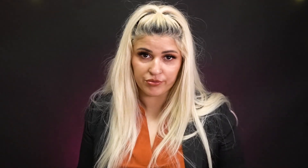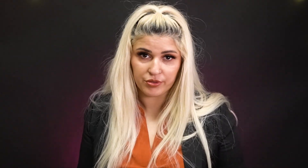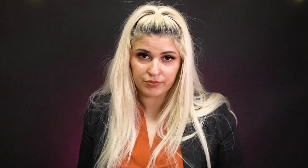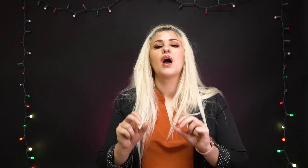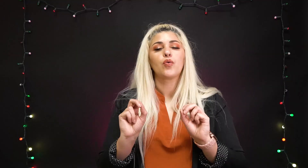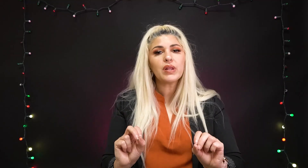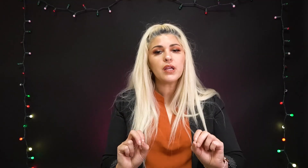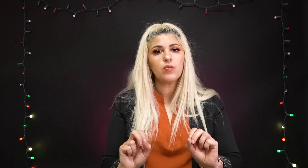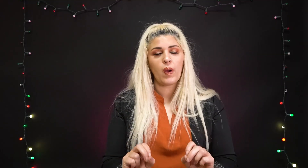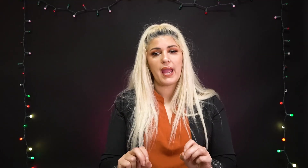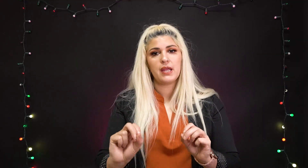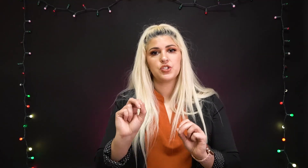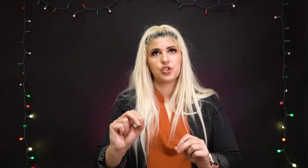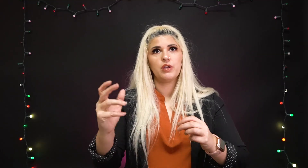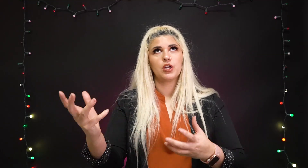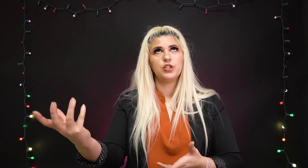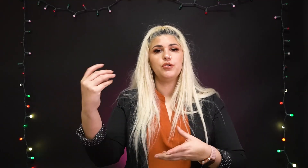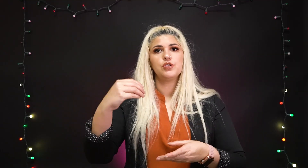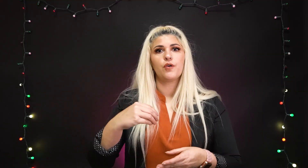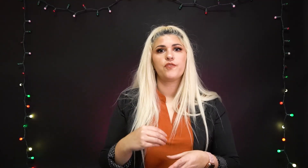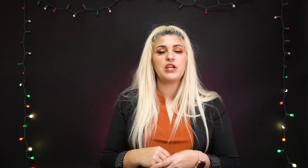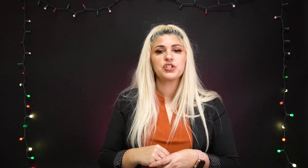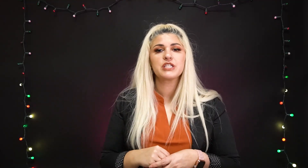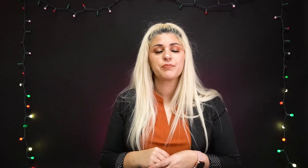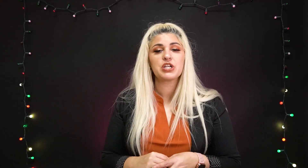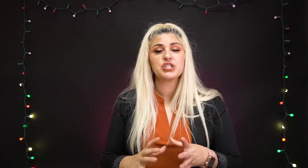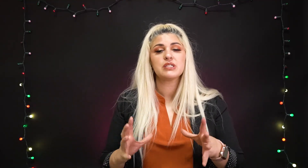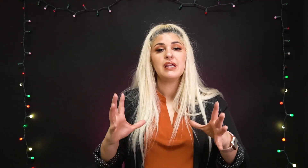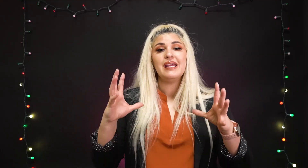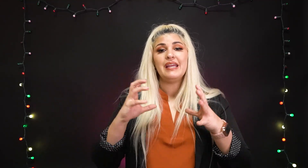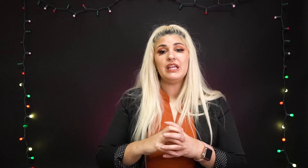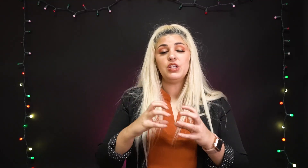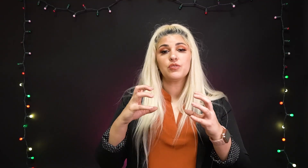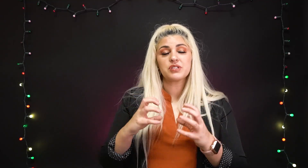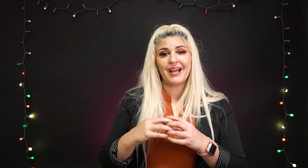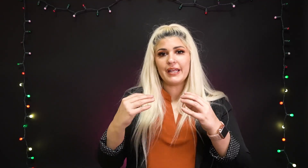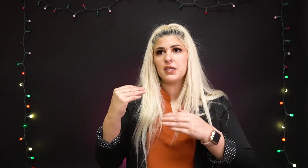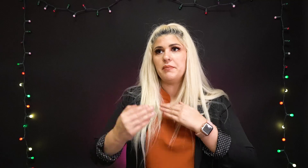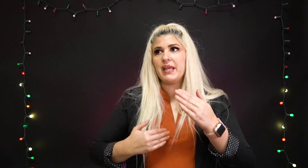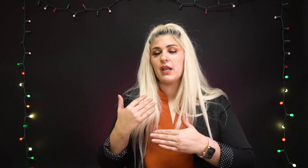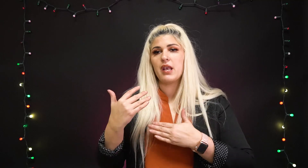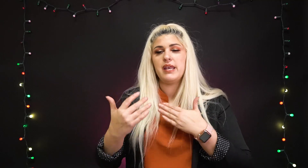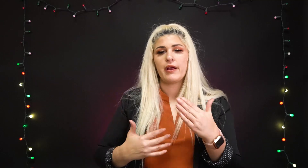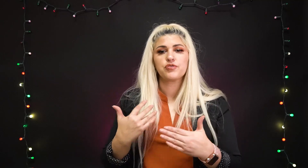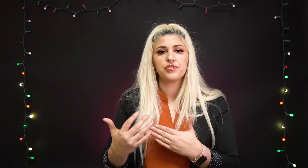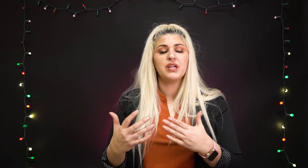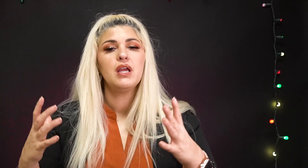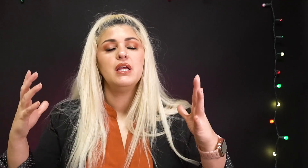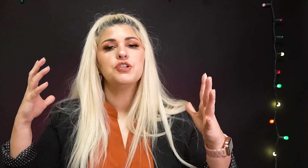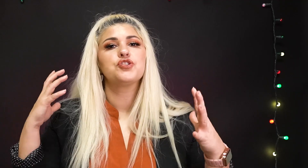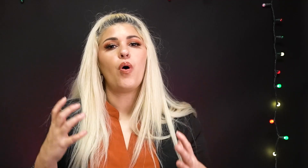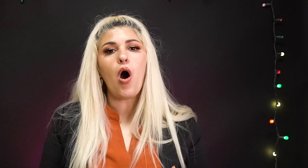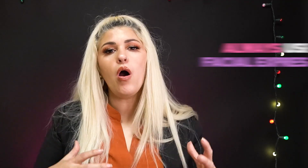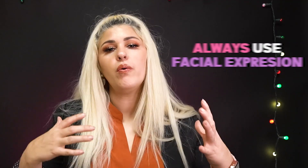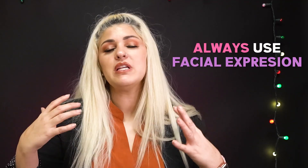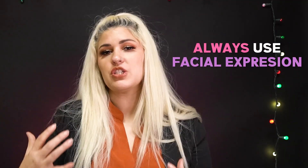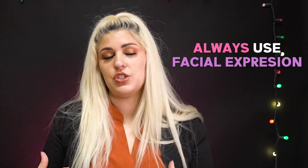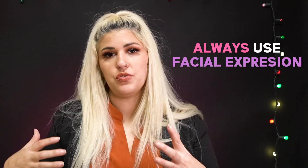a really good way to include your facial expressions in your signing and to make it a natural thing is to always use